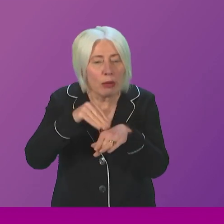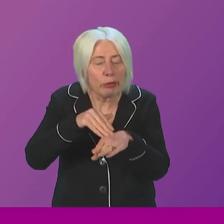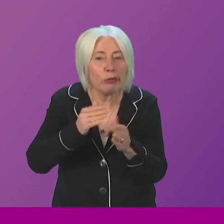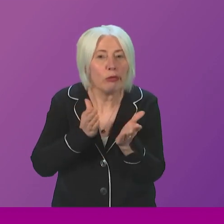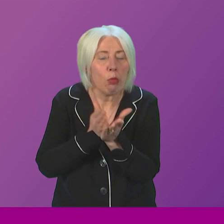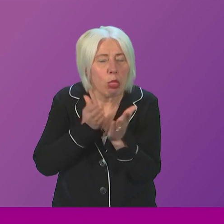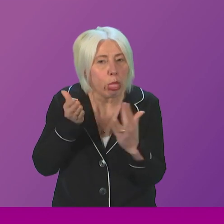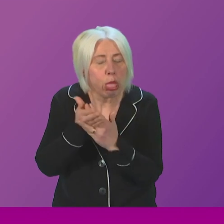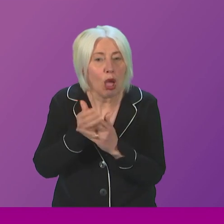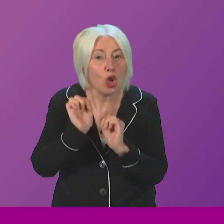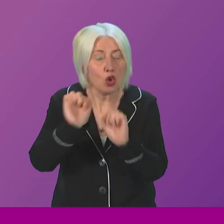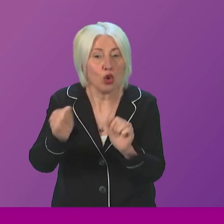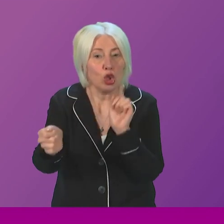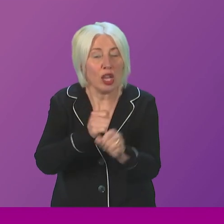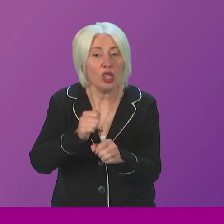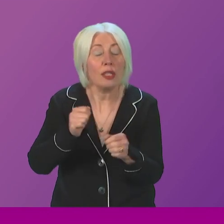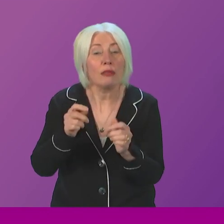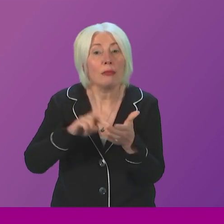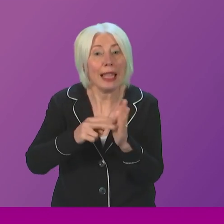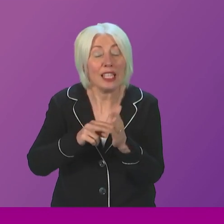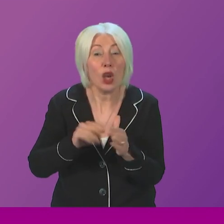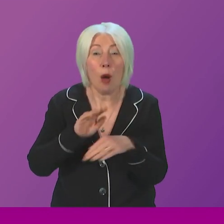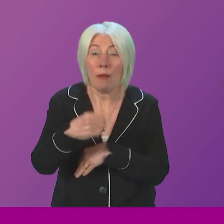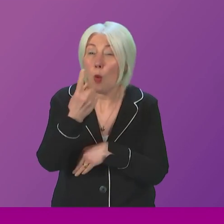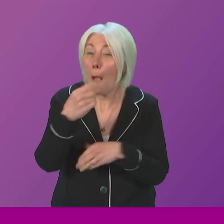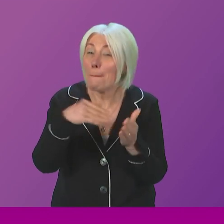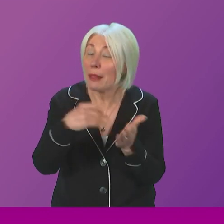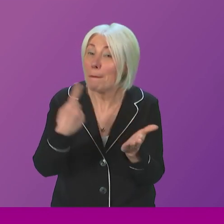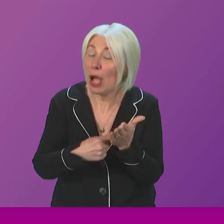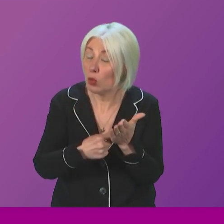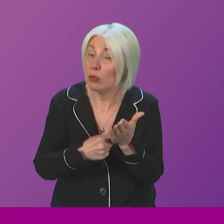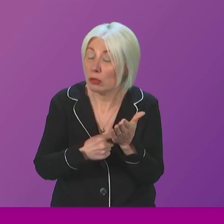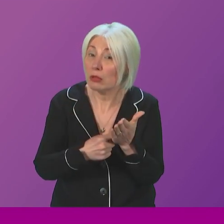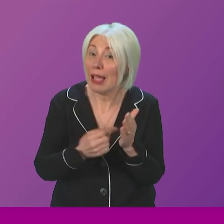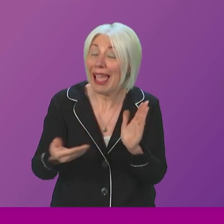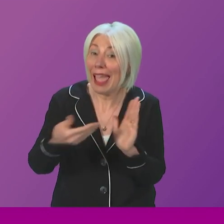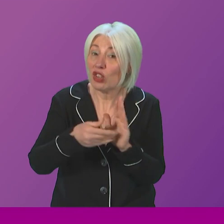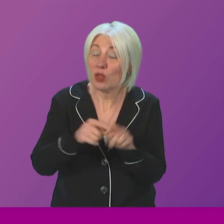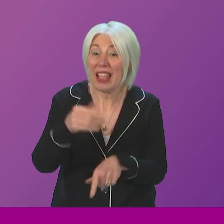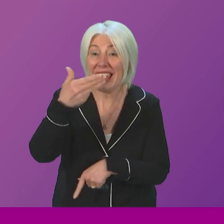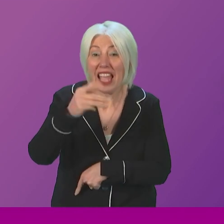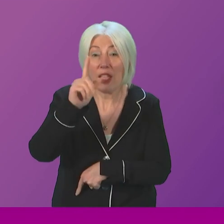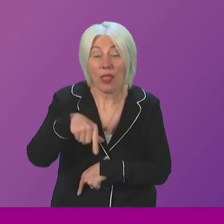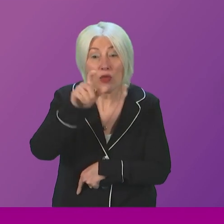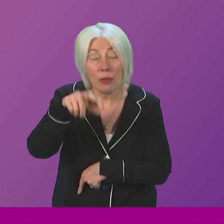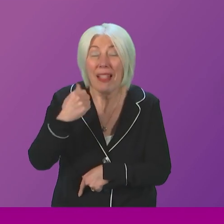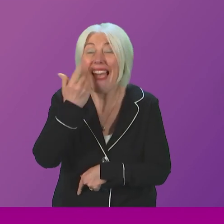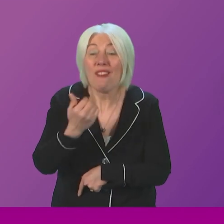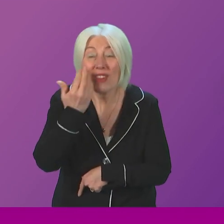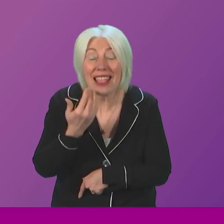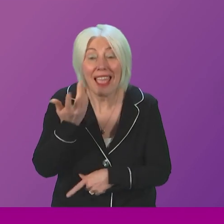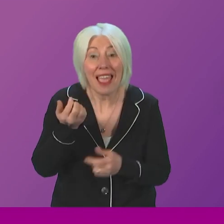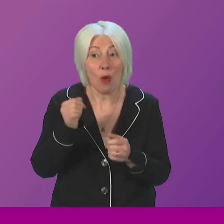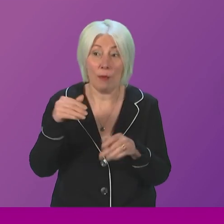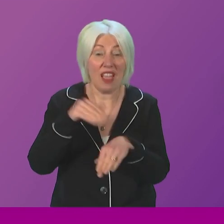plans. At least a million extra and associated costs and 9,000 additional passengers every day because of the decision she